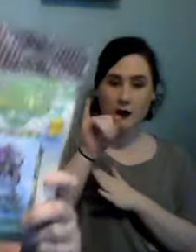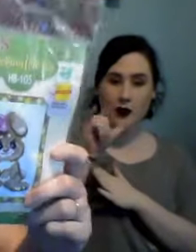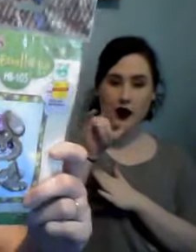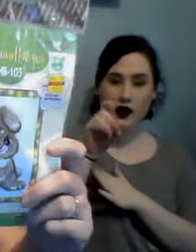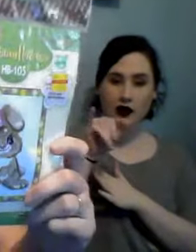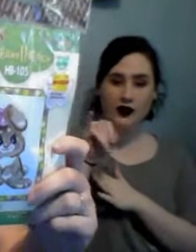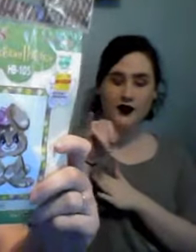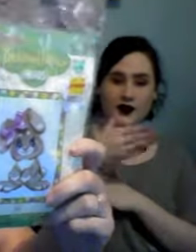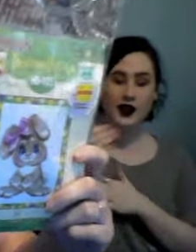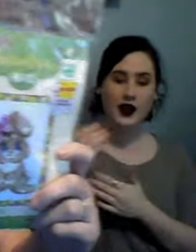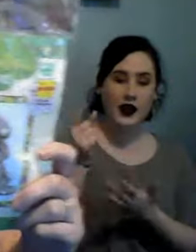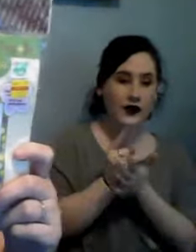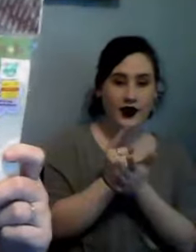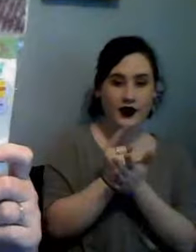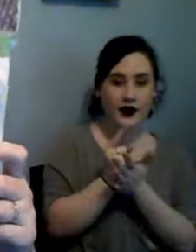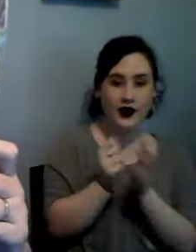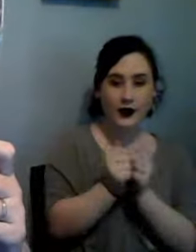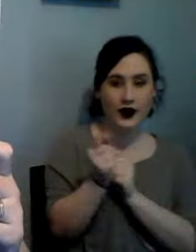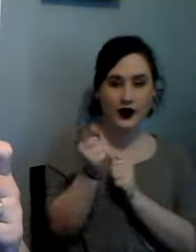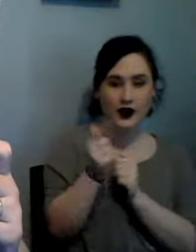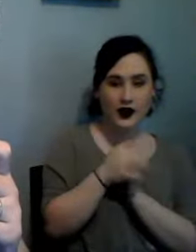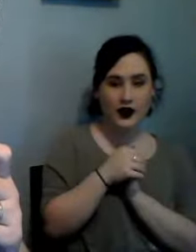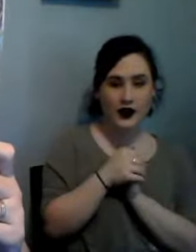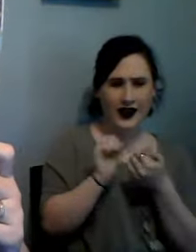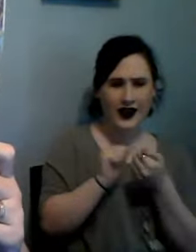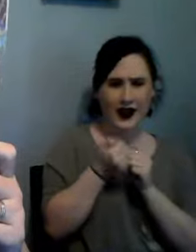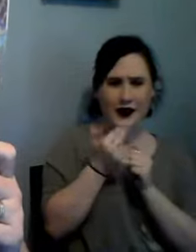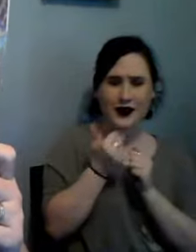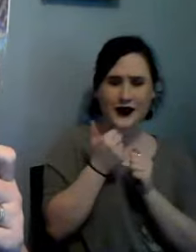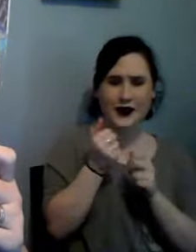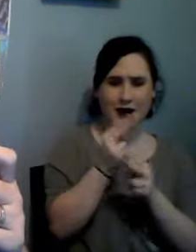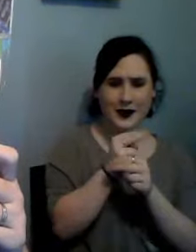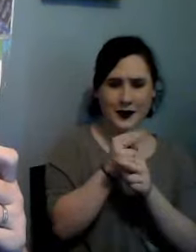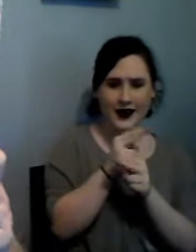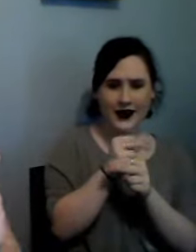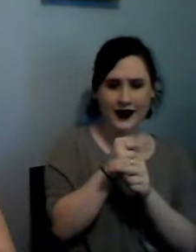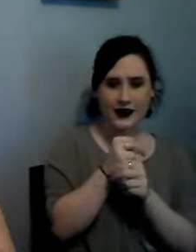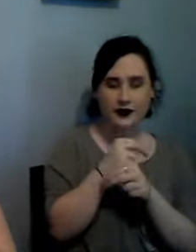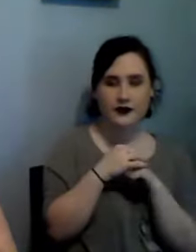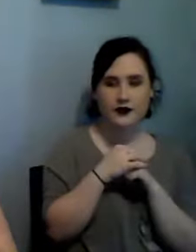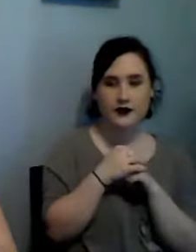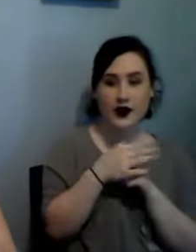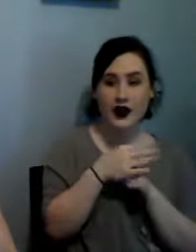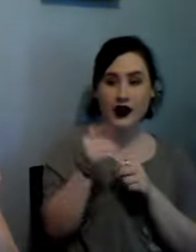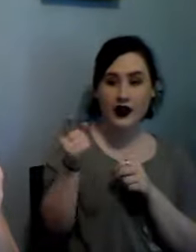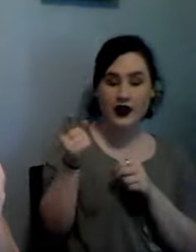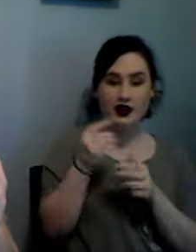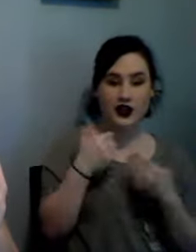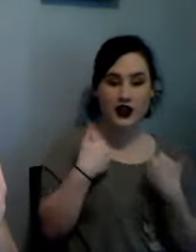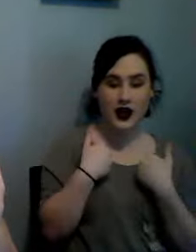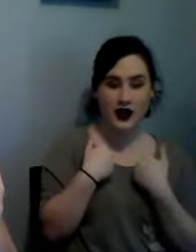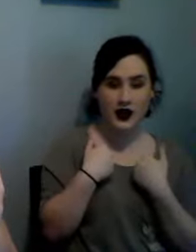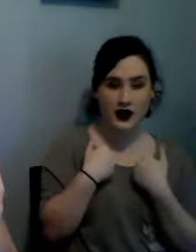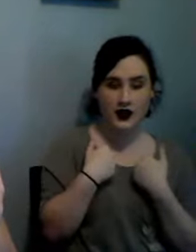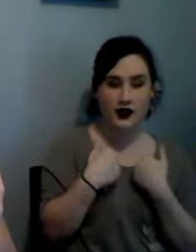how cute is that little bunny and she has it has the ribbon in there for her hair